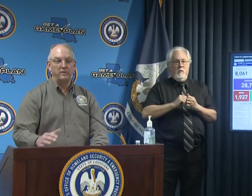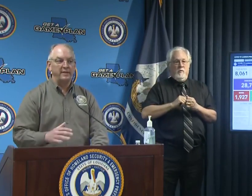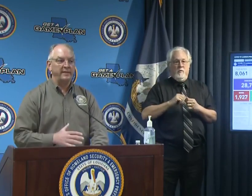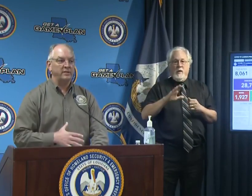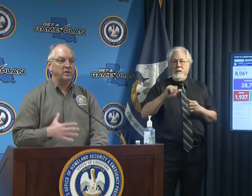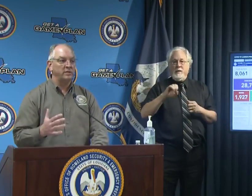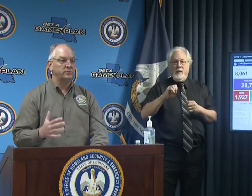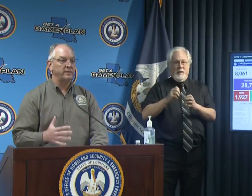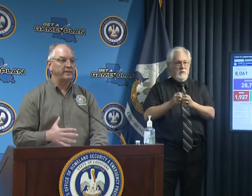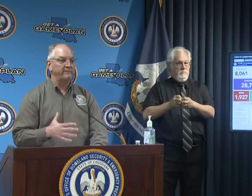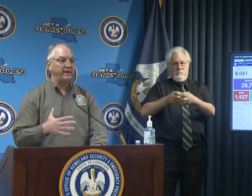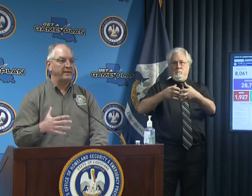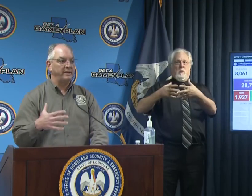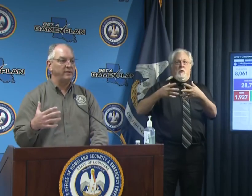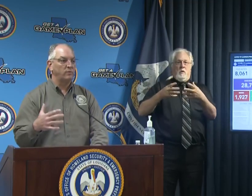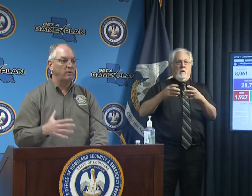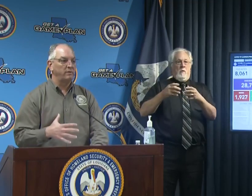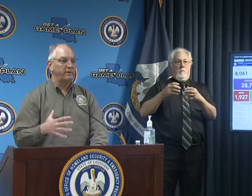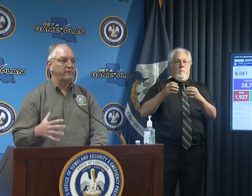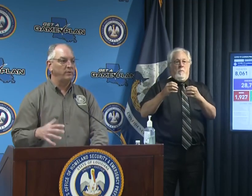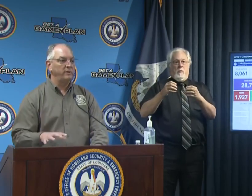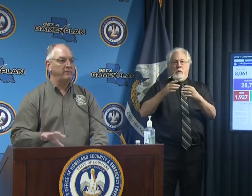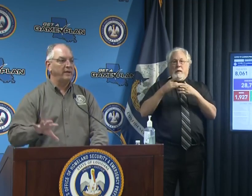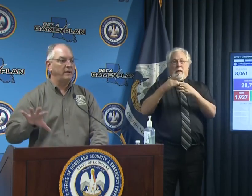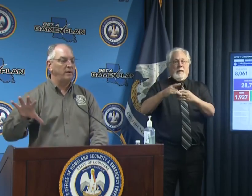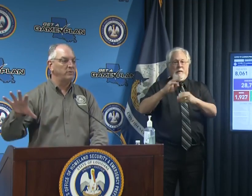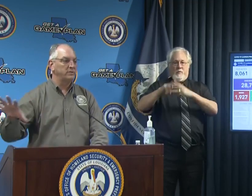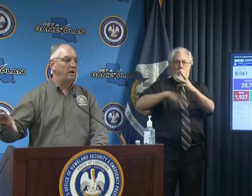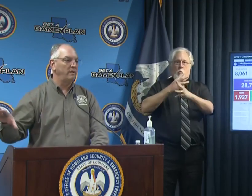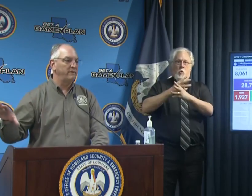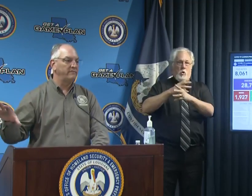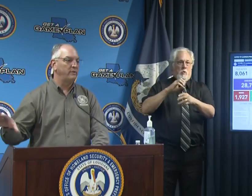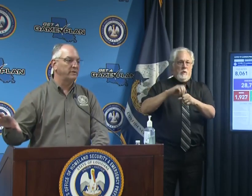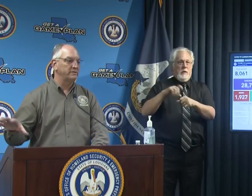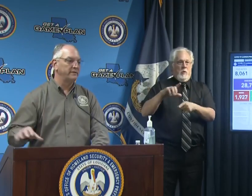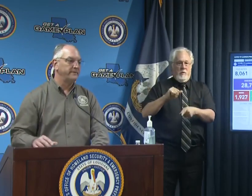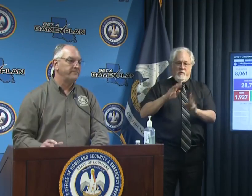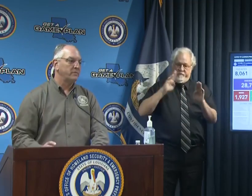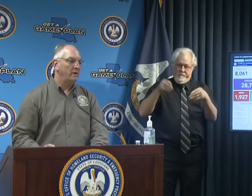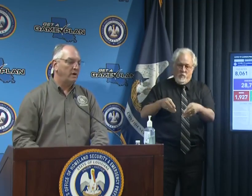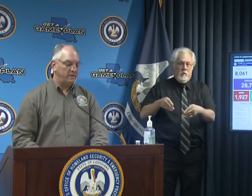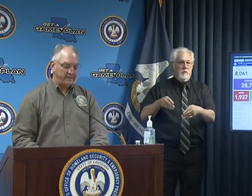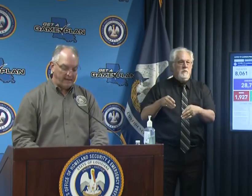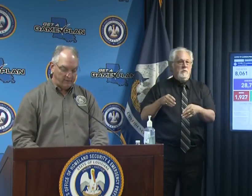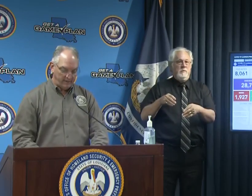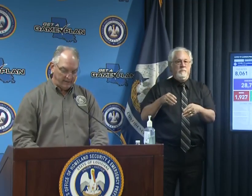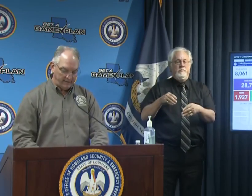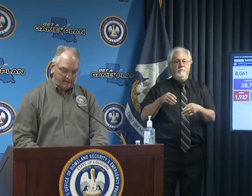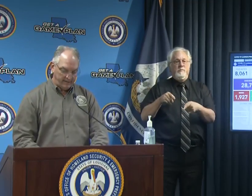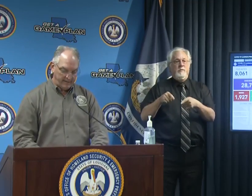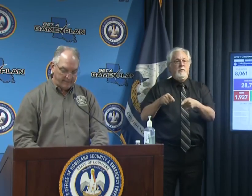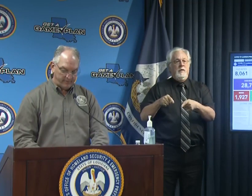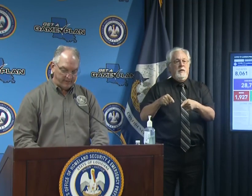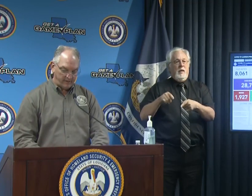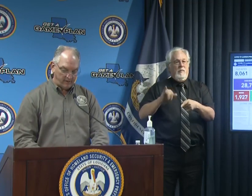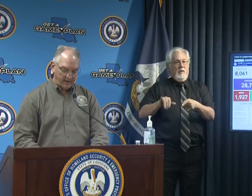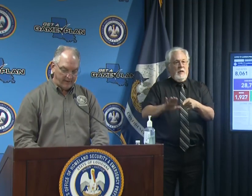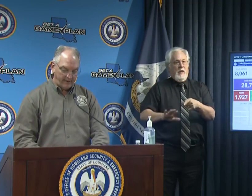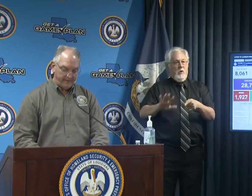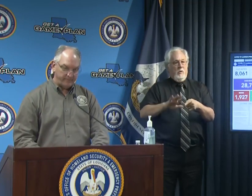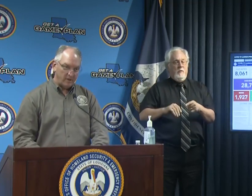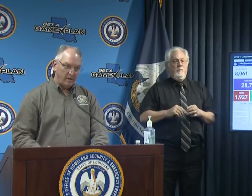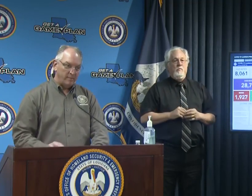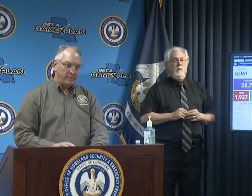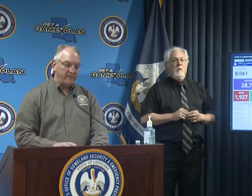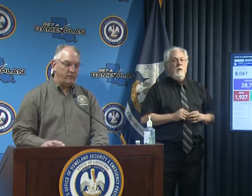growth leading the country and in fact leading the world here in Louisiana almost all of it focused down in in that particular